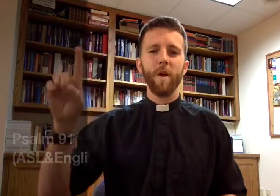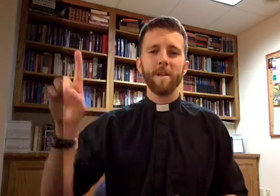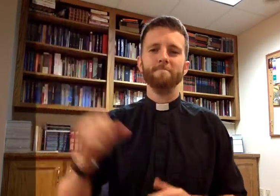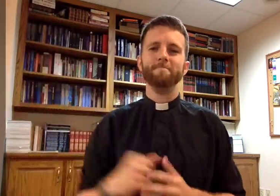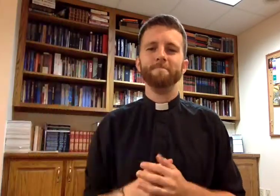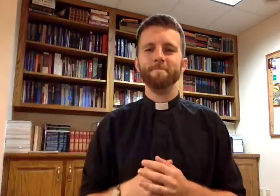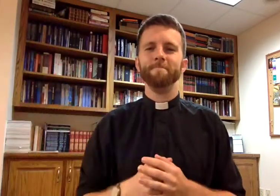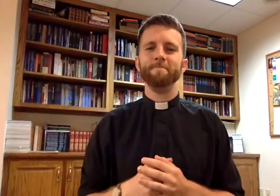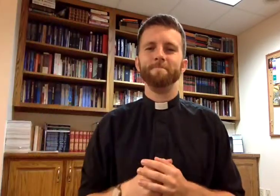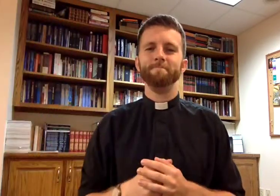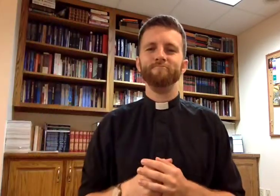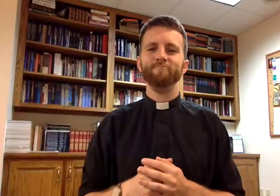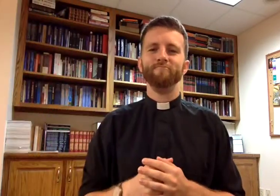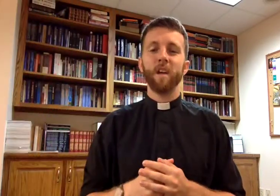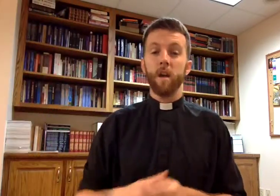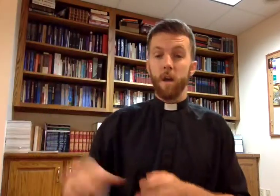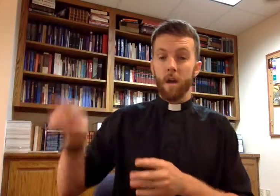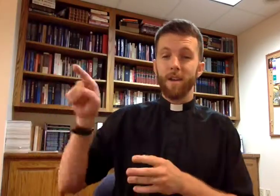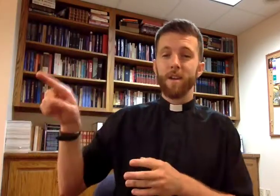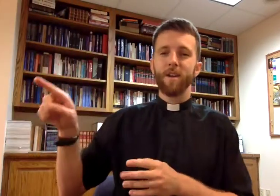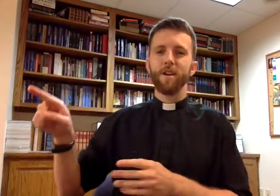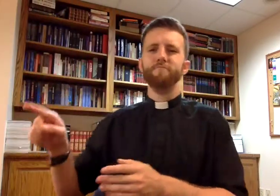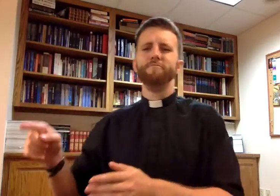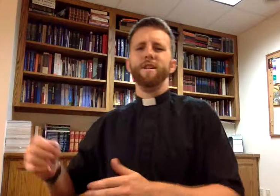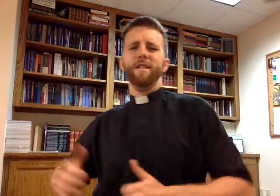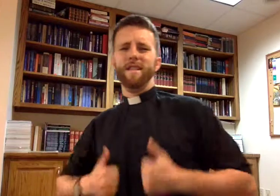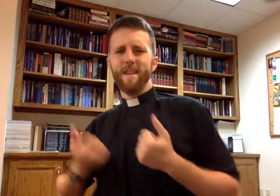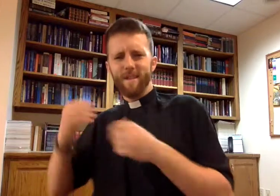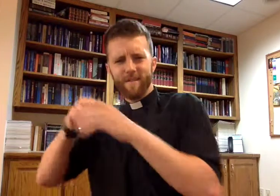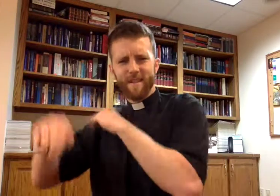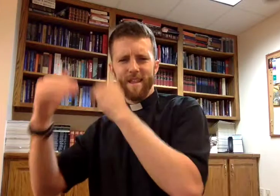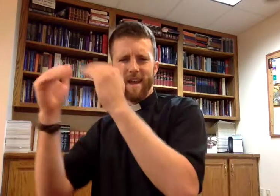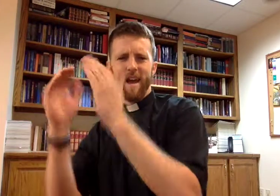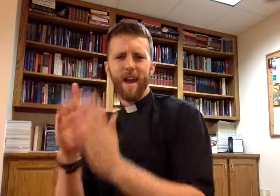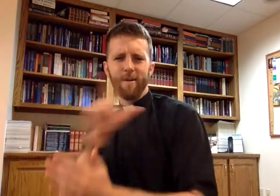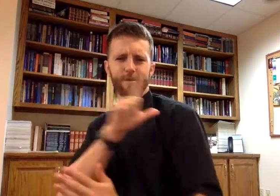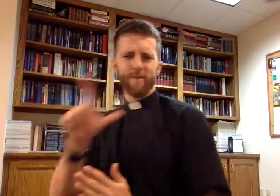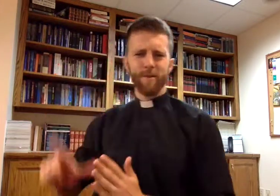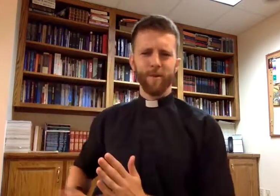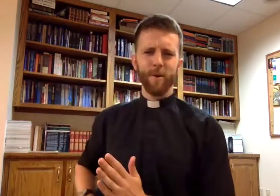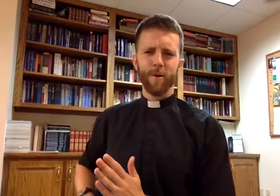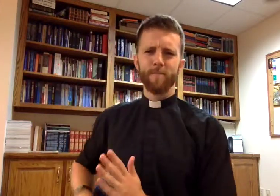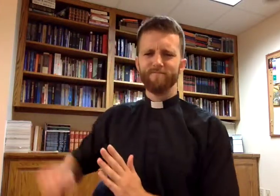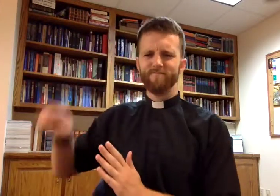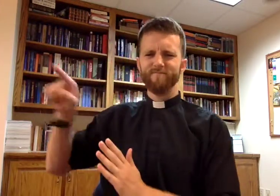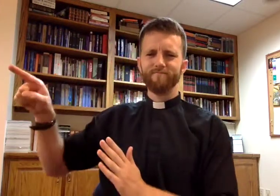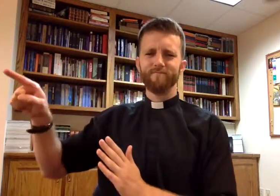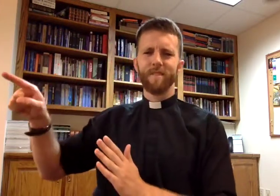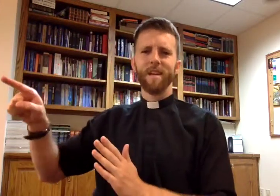He who dwells in the shelter of the Most High will abide in the shadow of the Almighty.